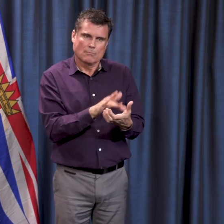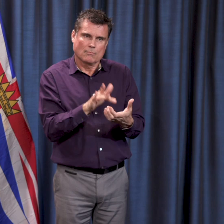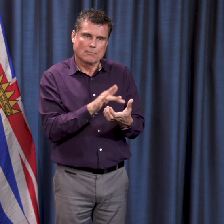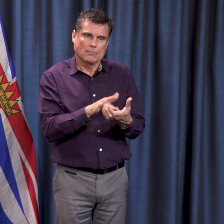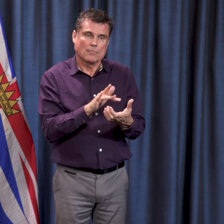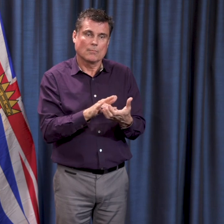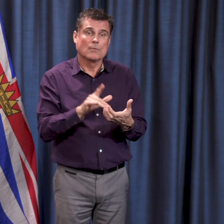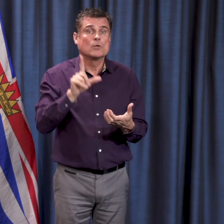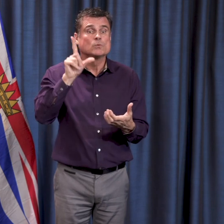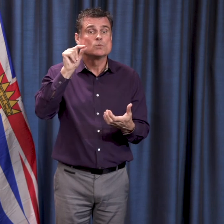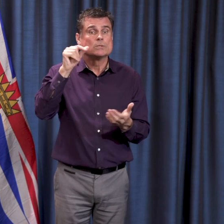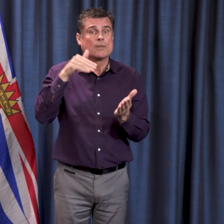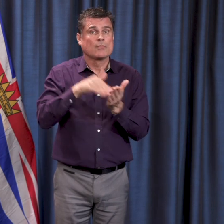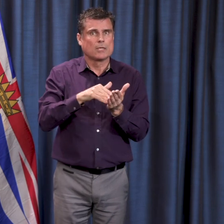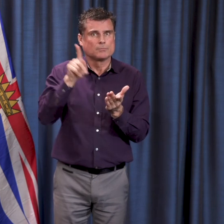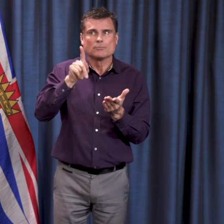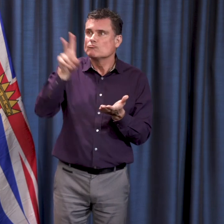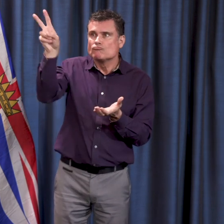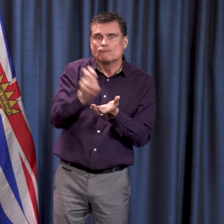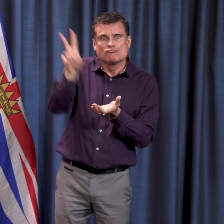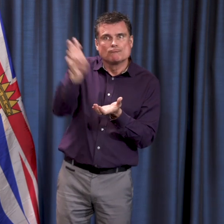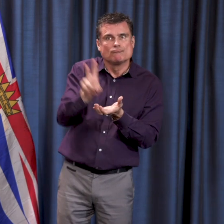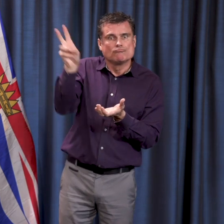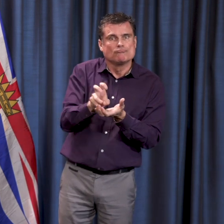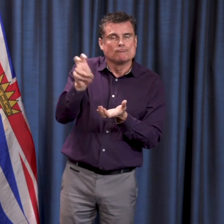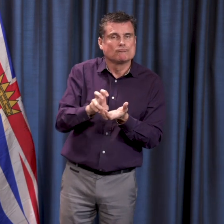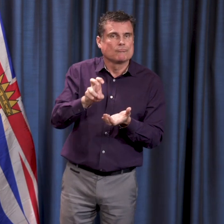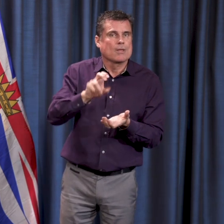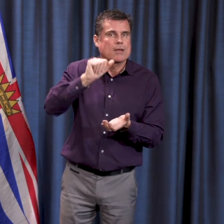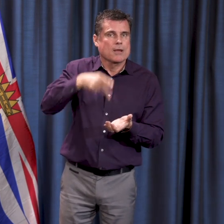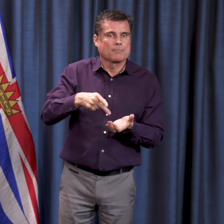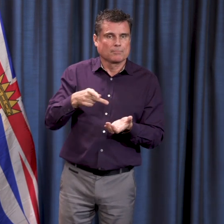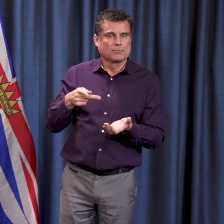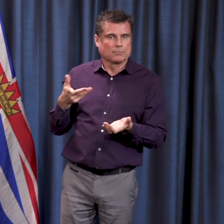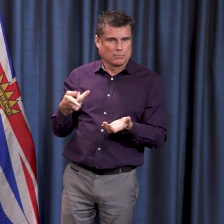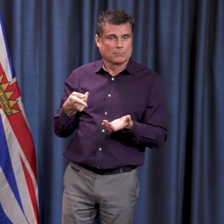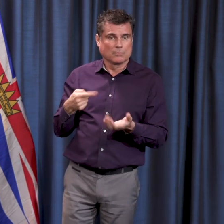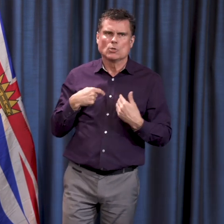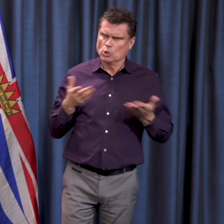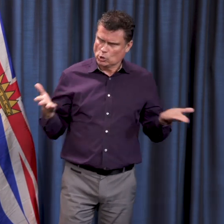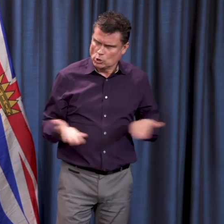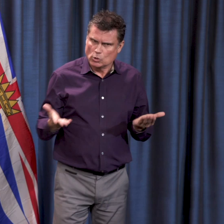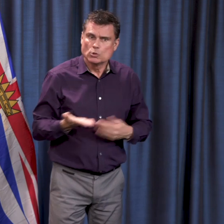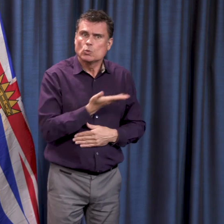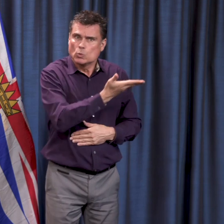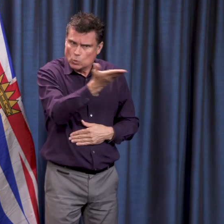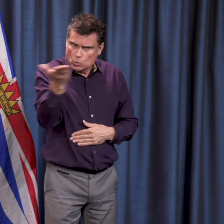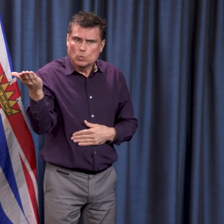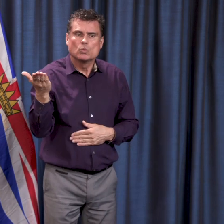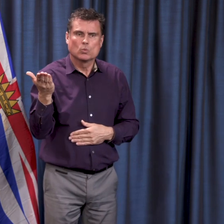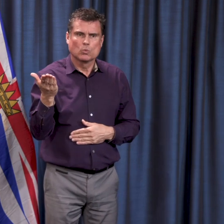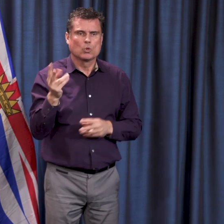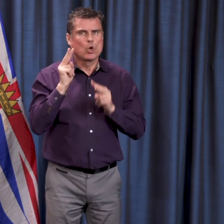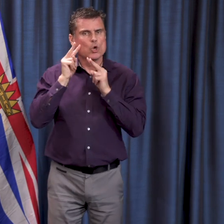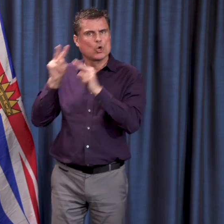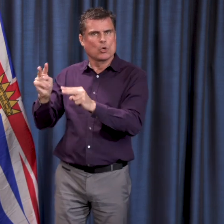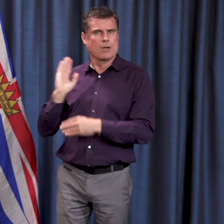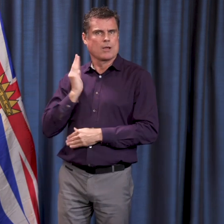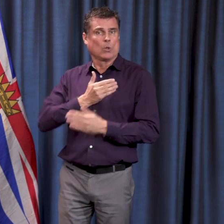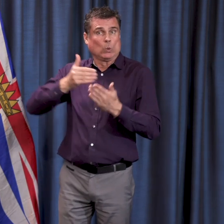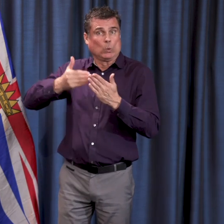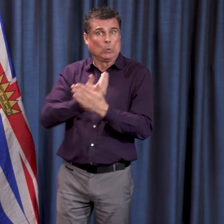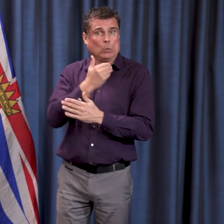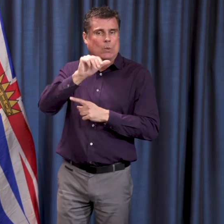each hour today. And I encourage people to check out that app. We received some questions